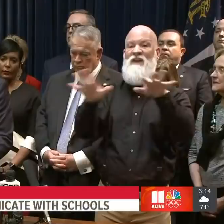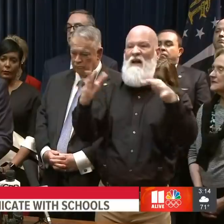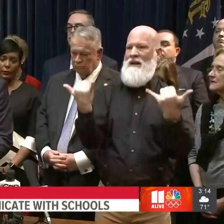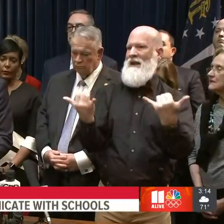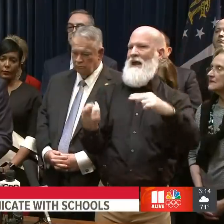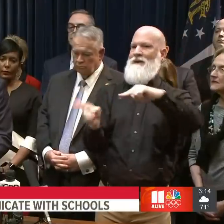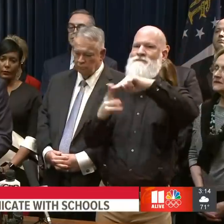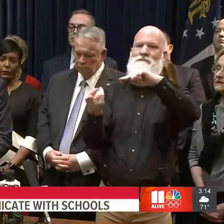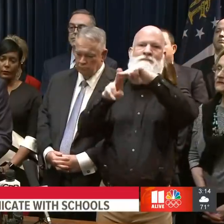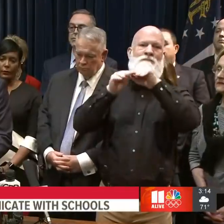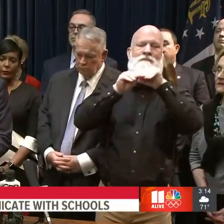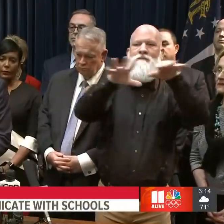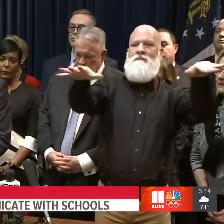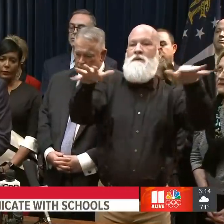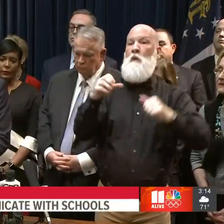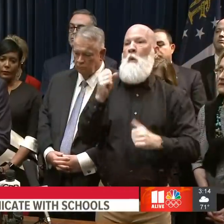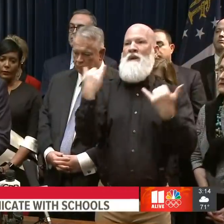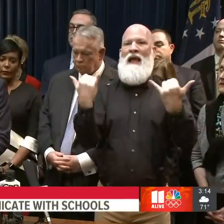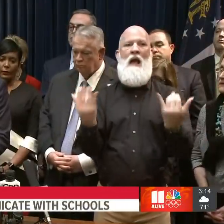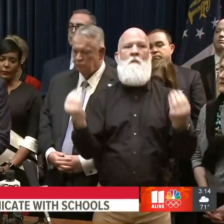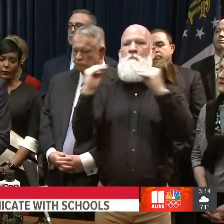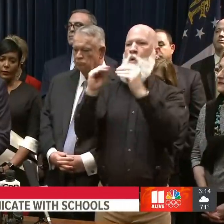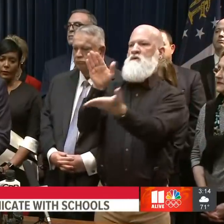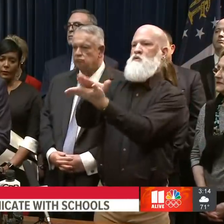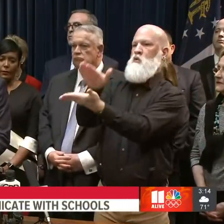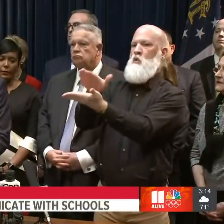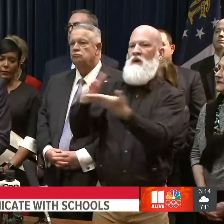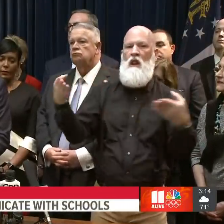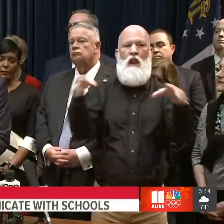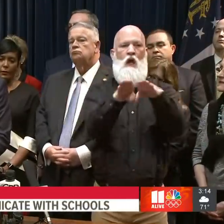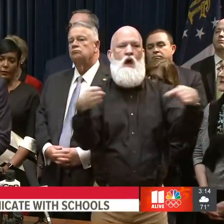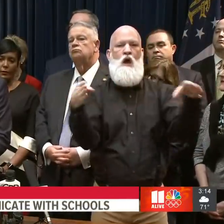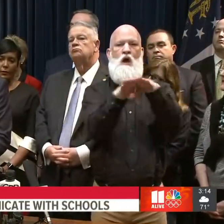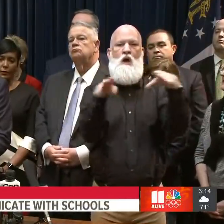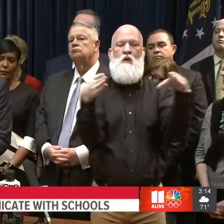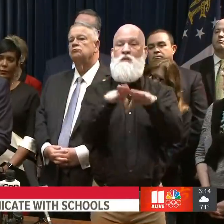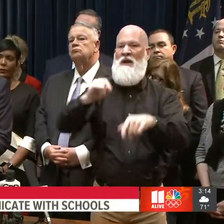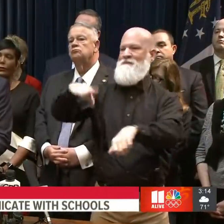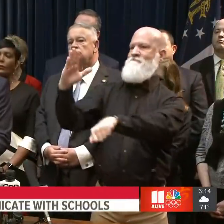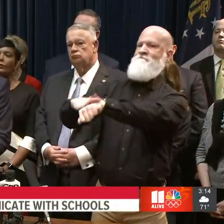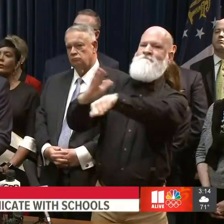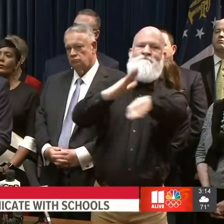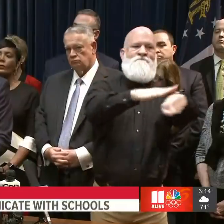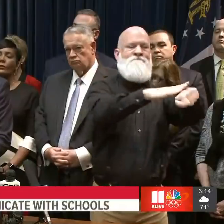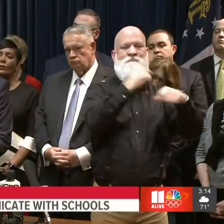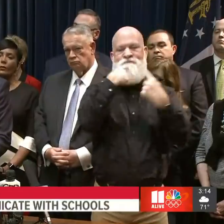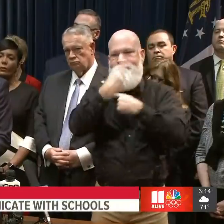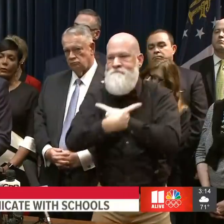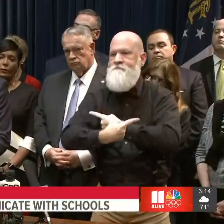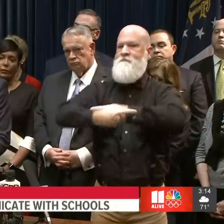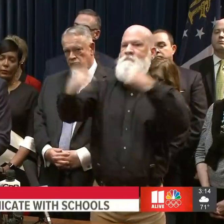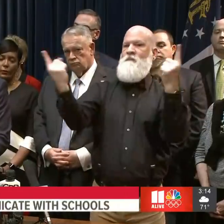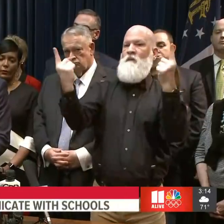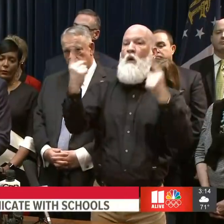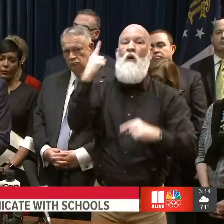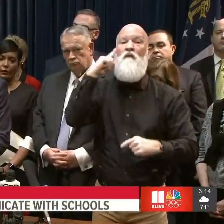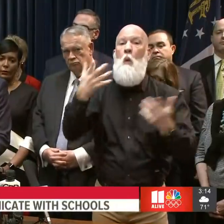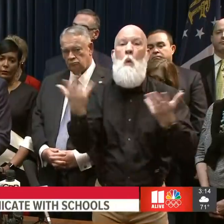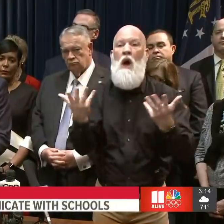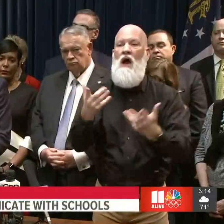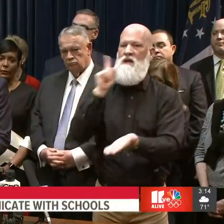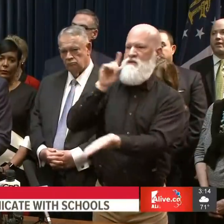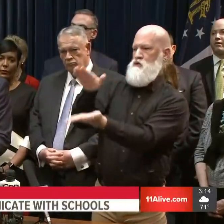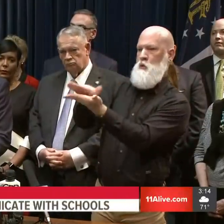going to issue a call to action for community leaders, educational leaders and child care providers across our state.